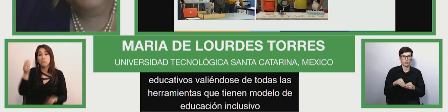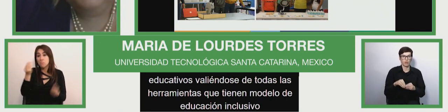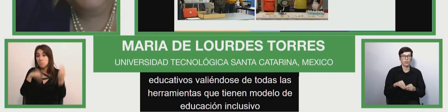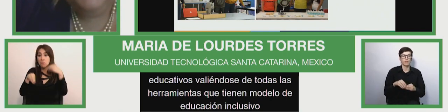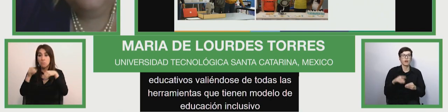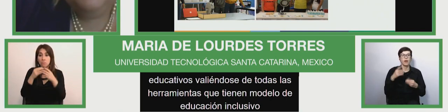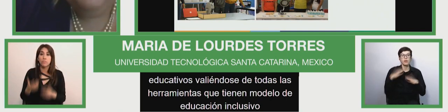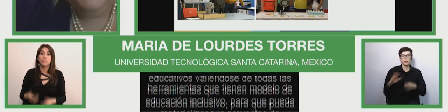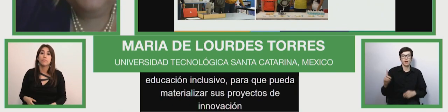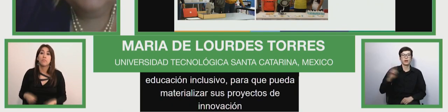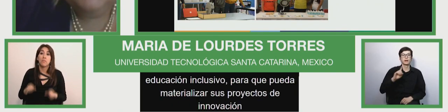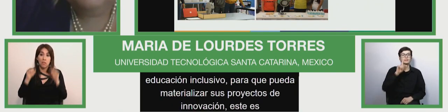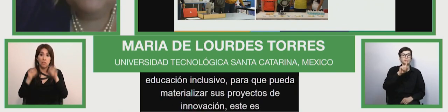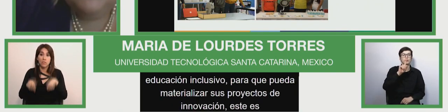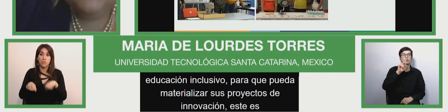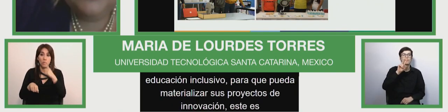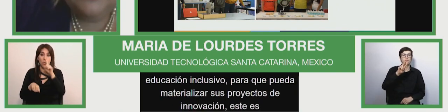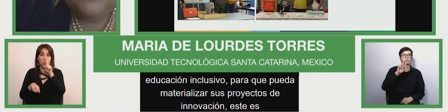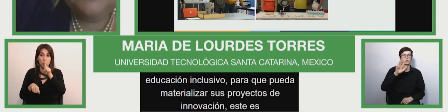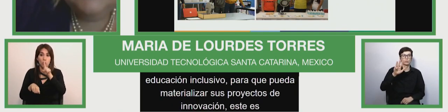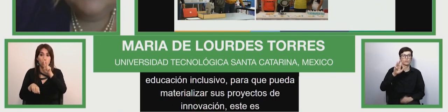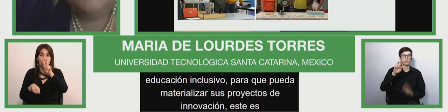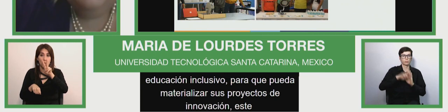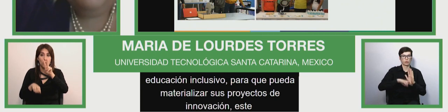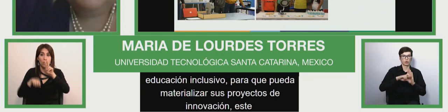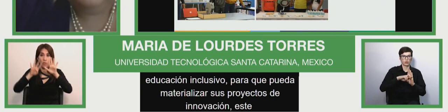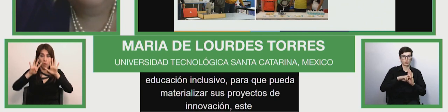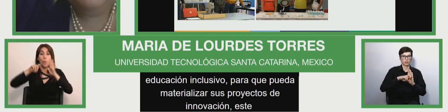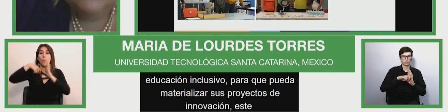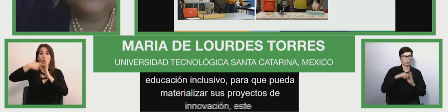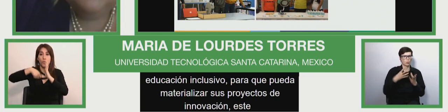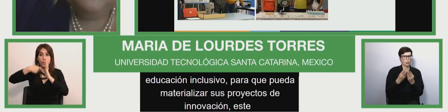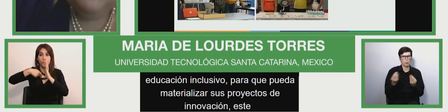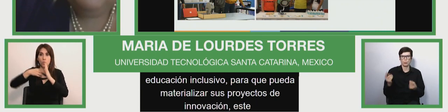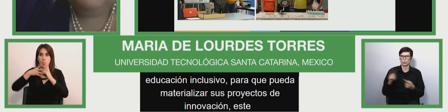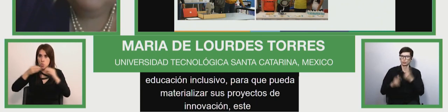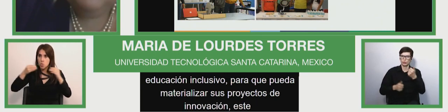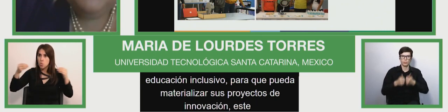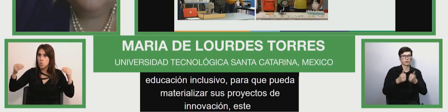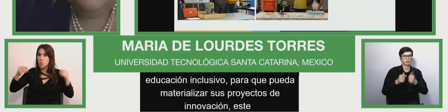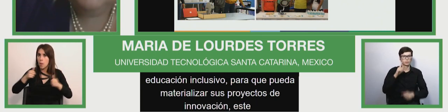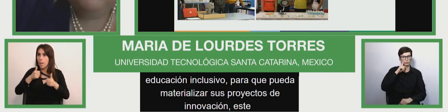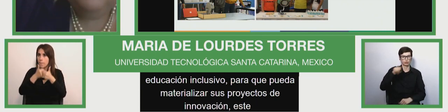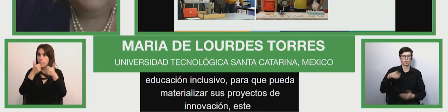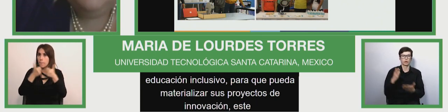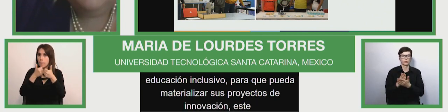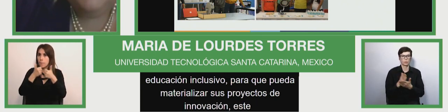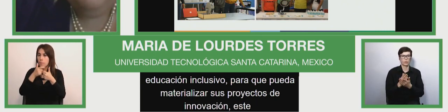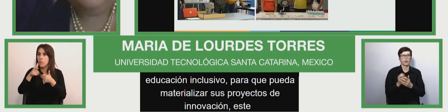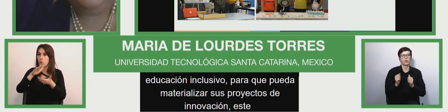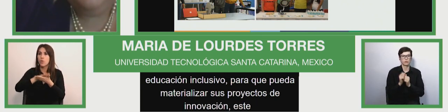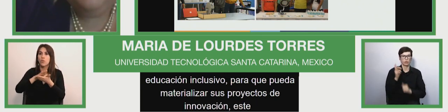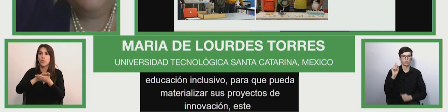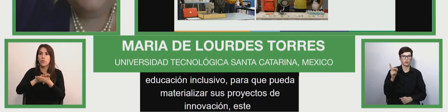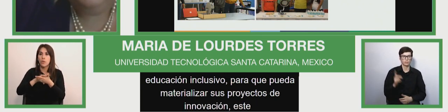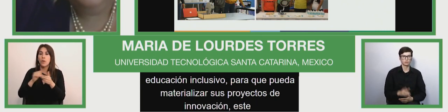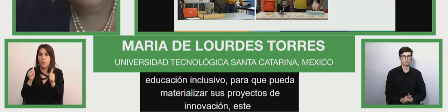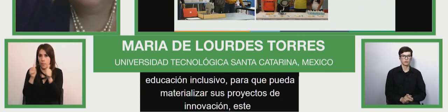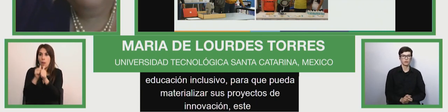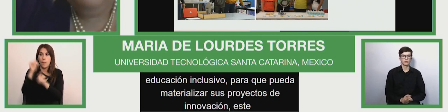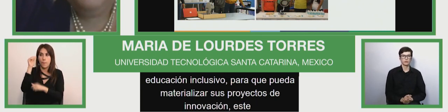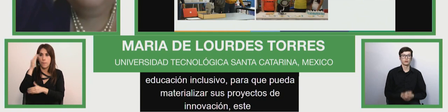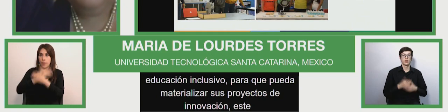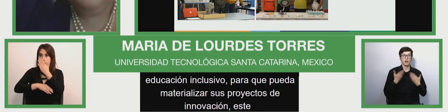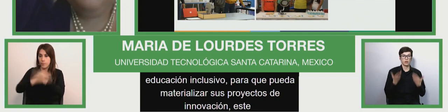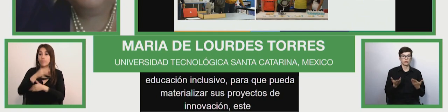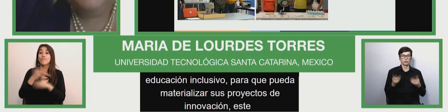or the inclusive education model that we have so that they can have their projects fully available this